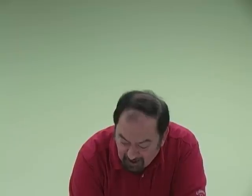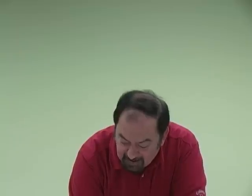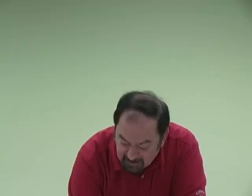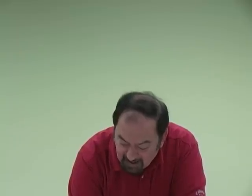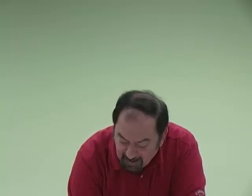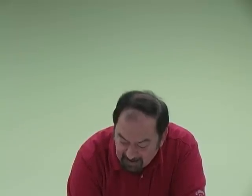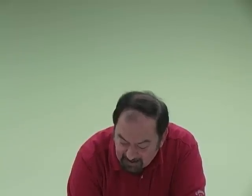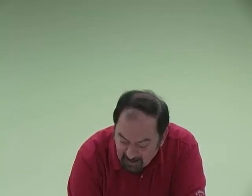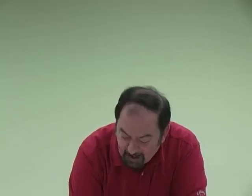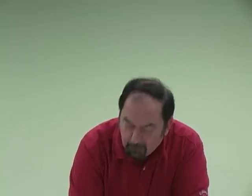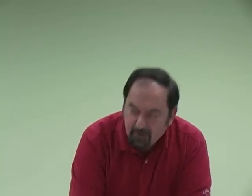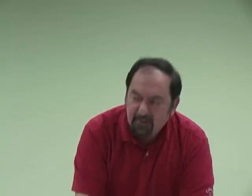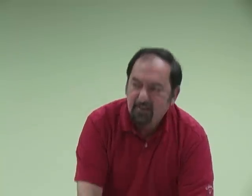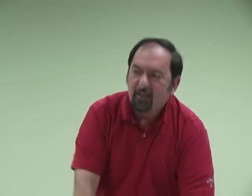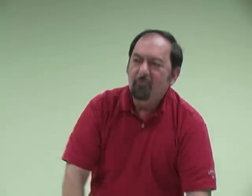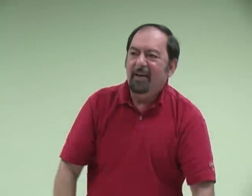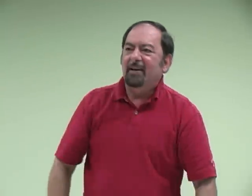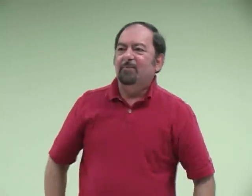God ascending and descending upon the Son of Man.